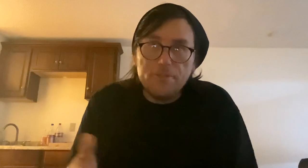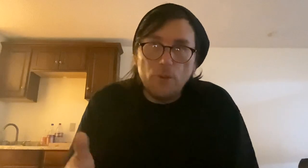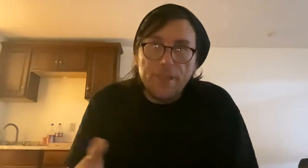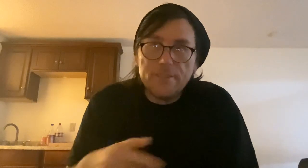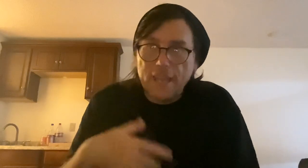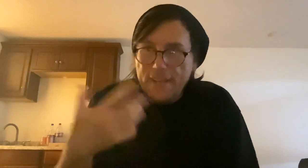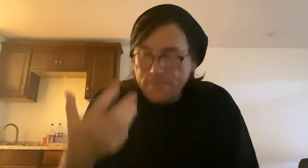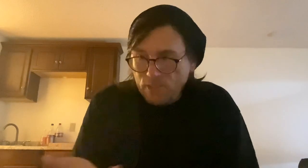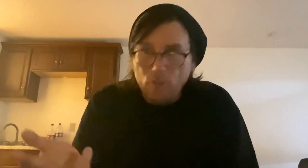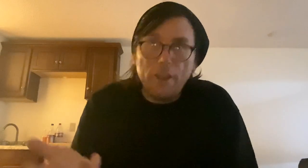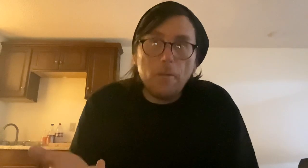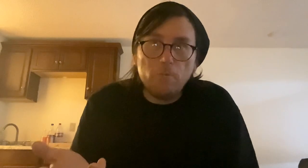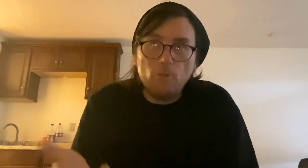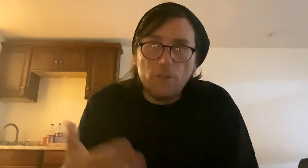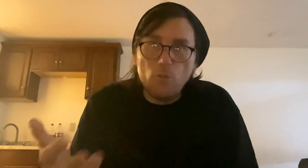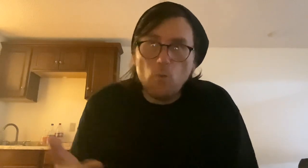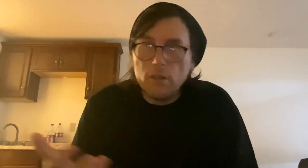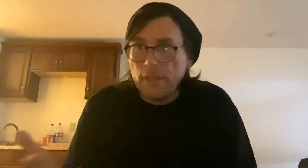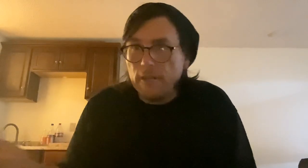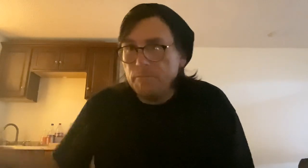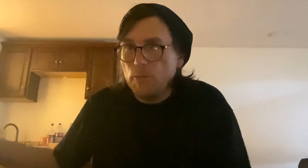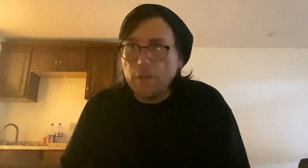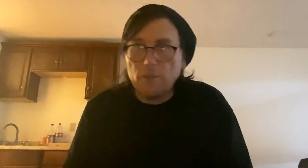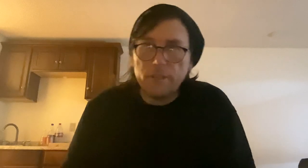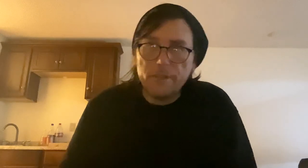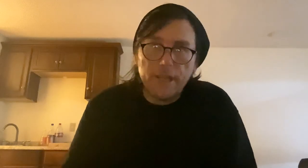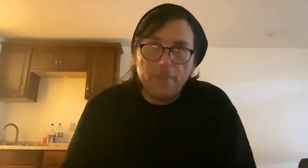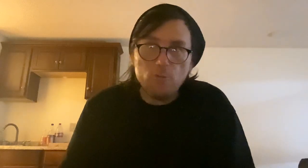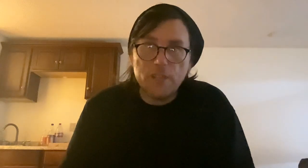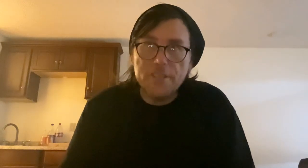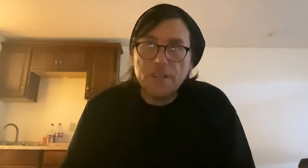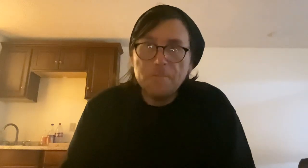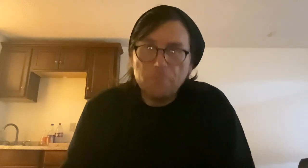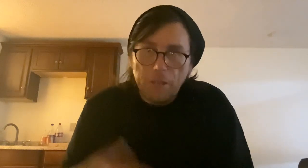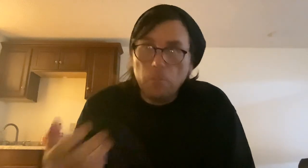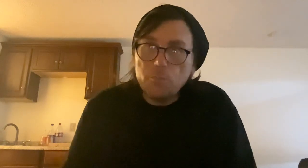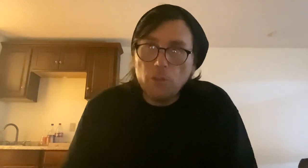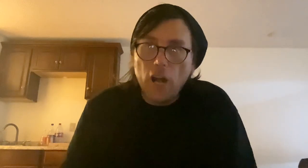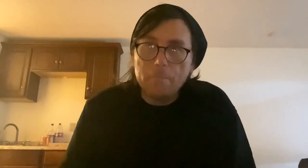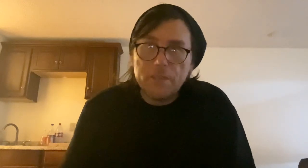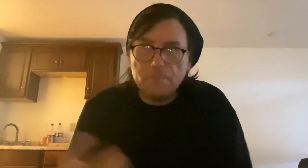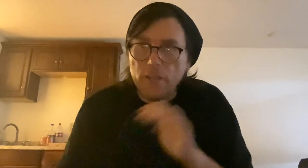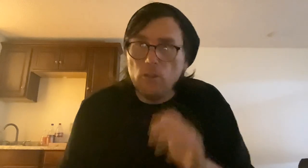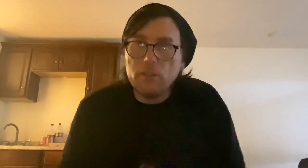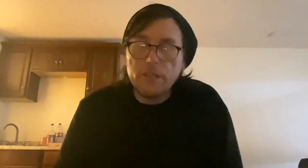doing this is create a portfolio of your work, you know, no better than A4 size, make multiple copies, make it look as